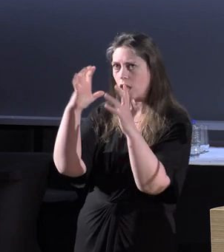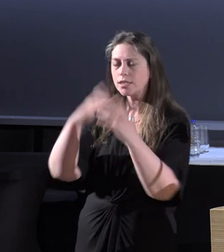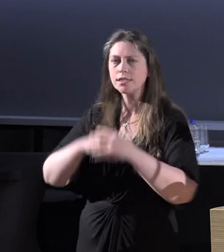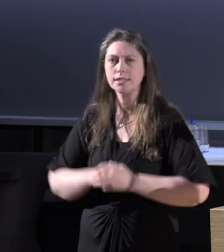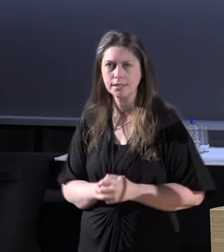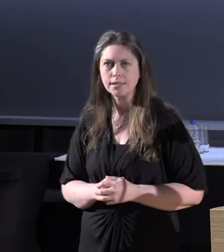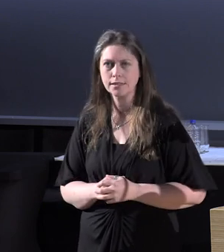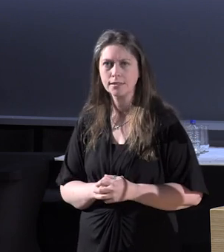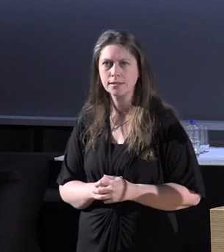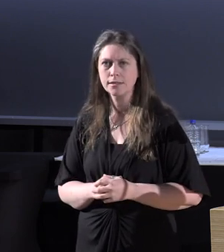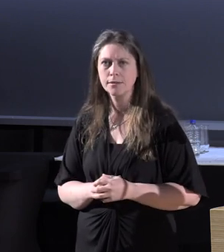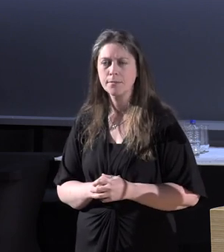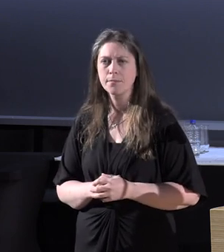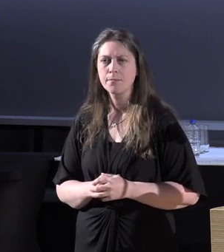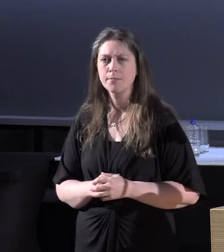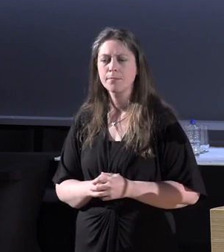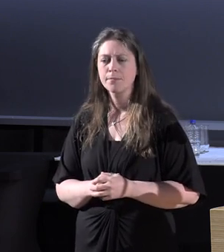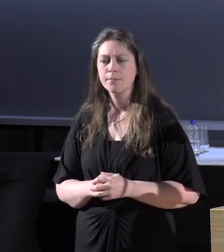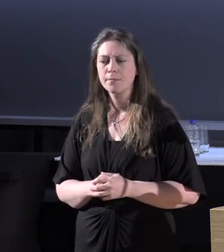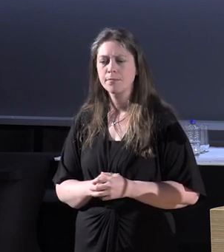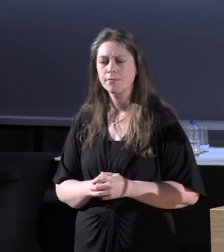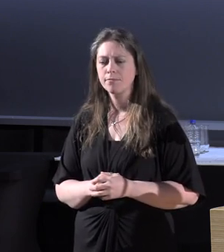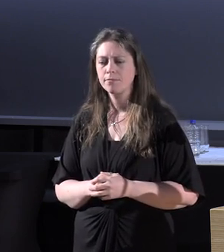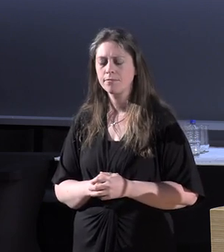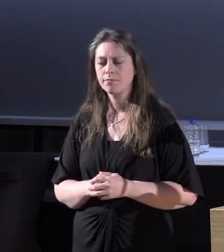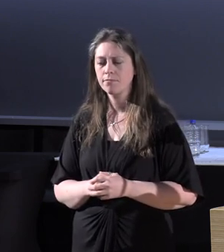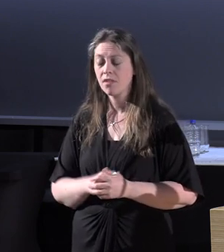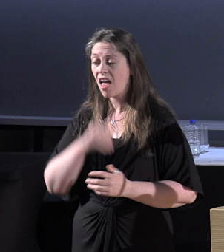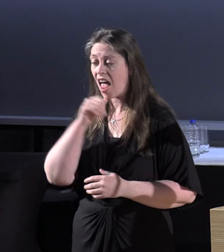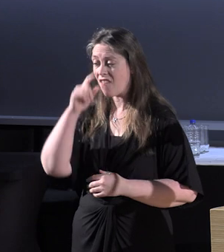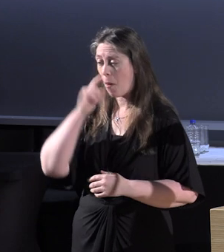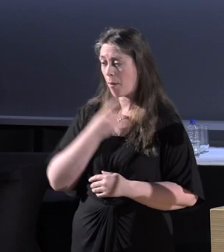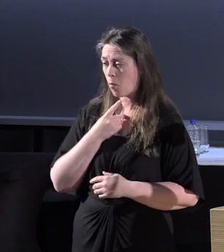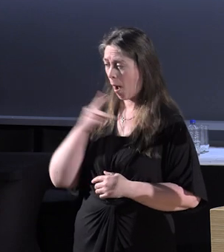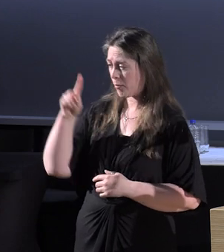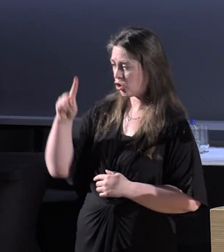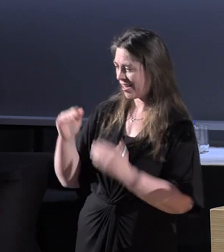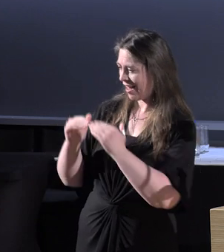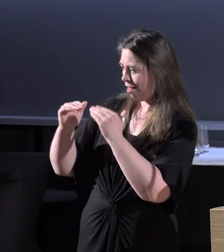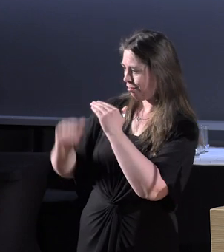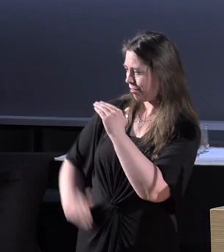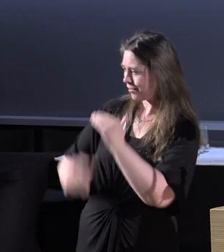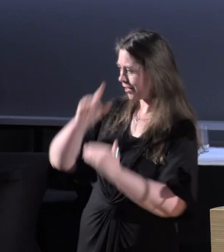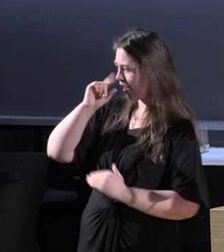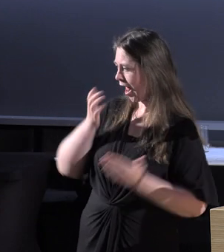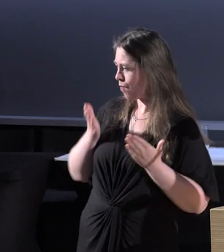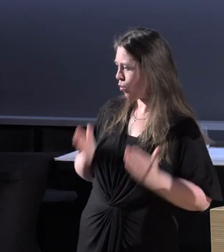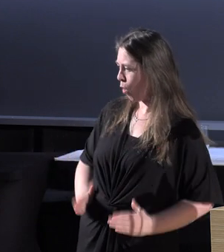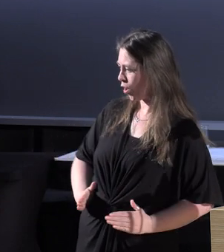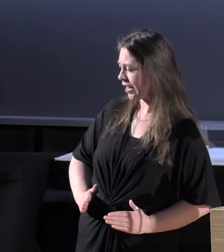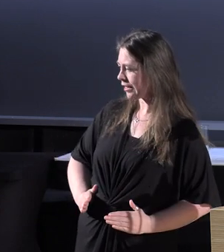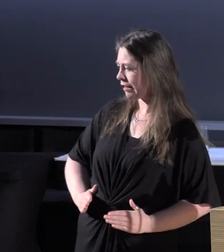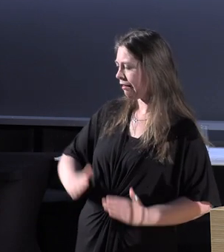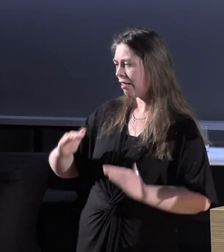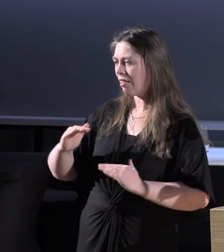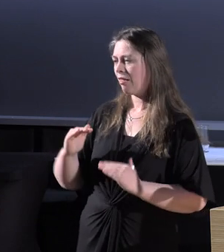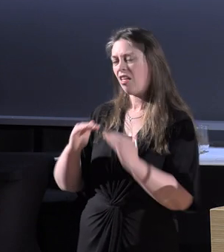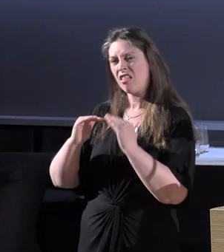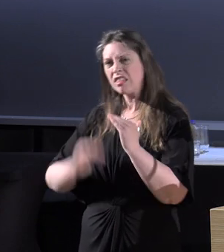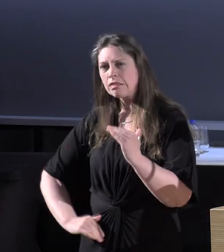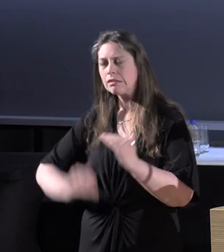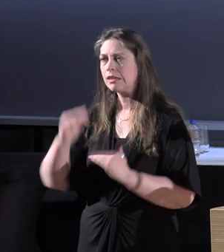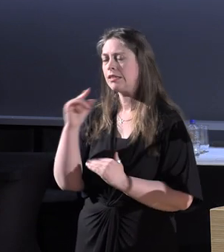From this position, those perceived as having less-than-able bodies and minds are considered